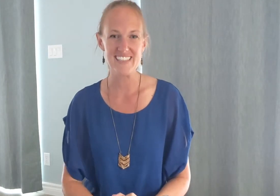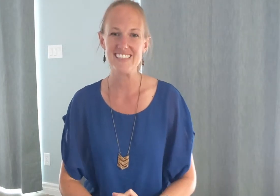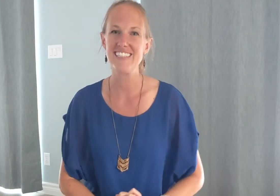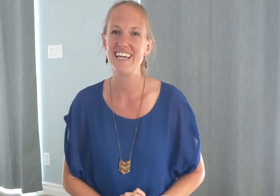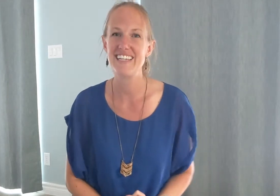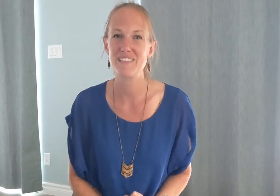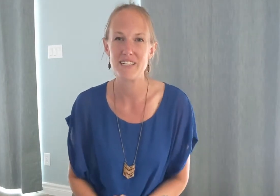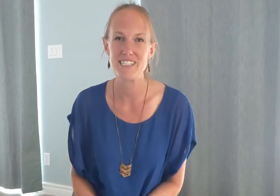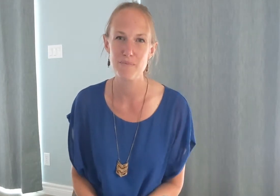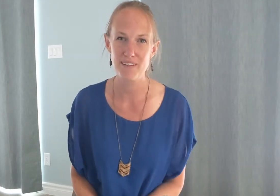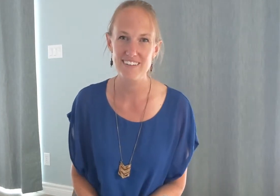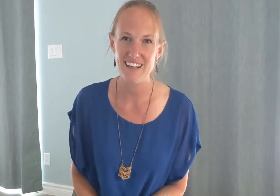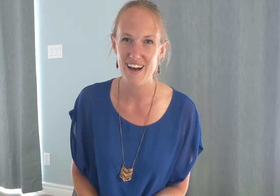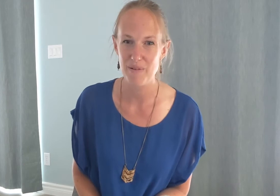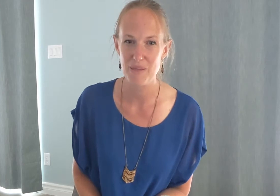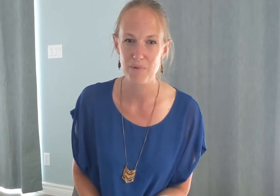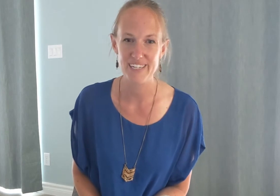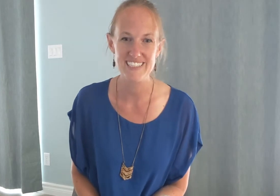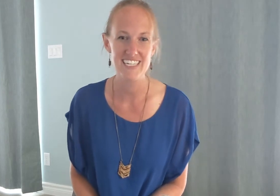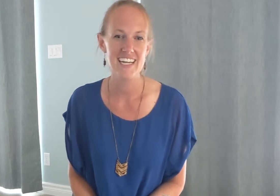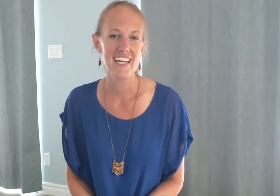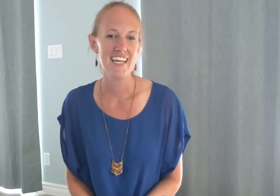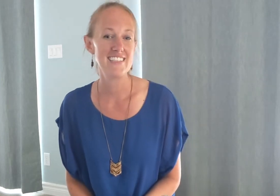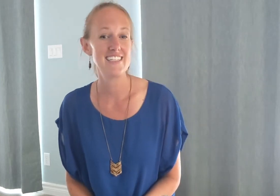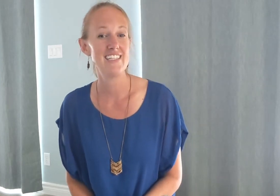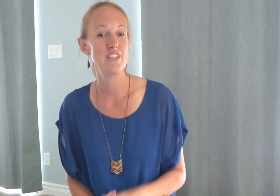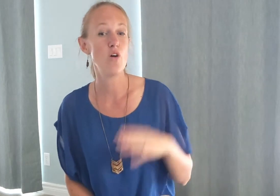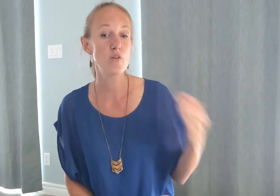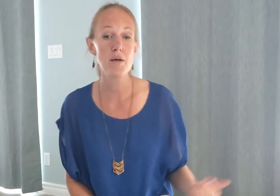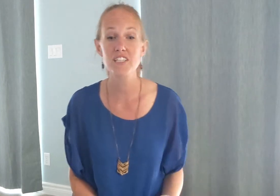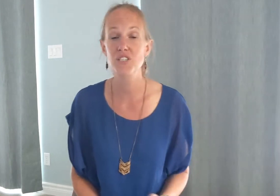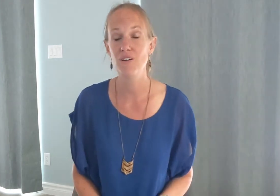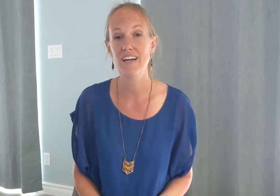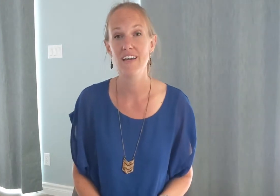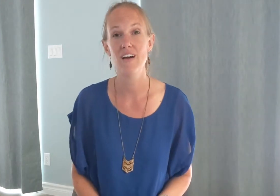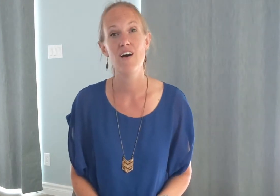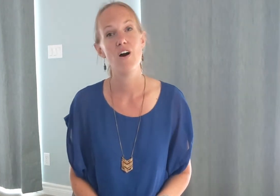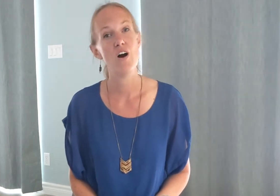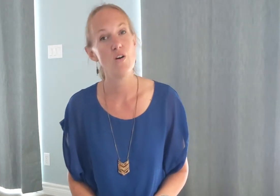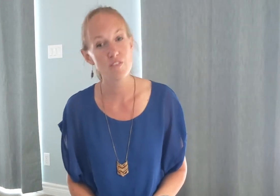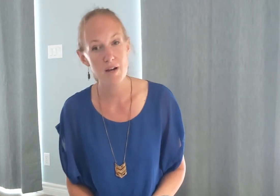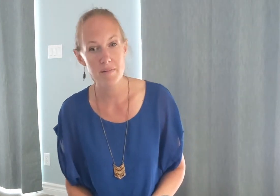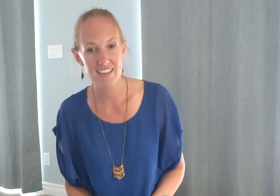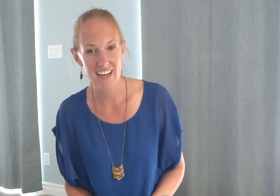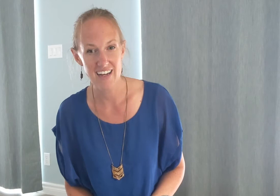today it's much simpler with the bridge it says overwhelming joy overwhelming love